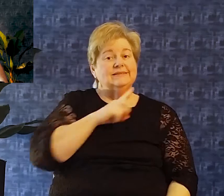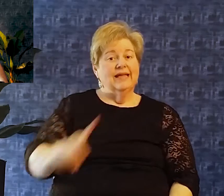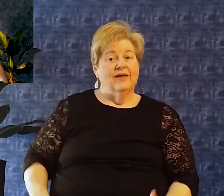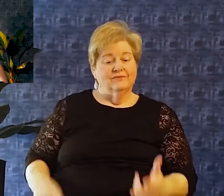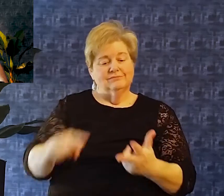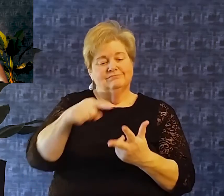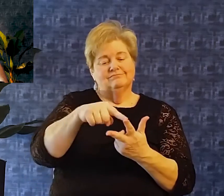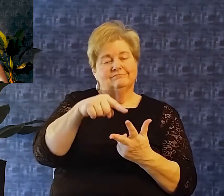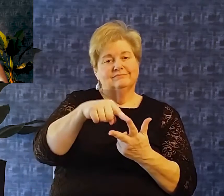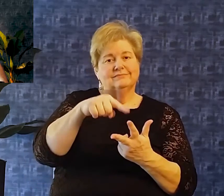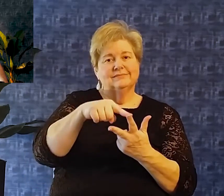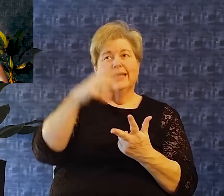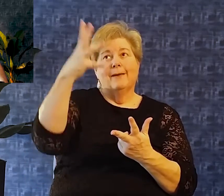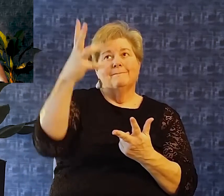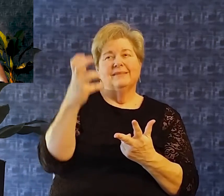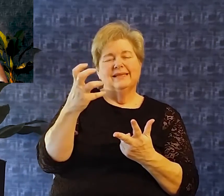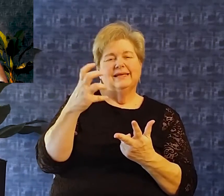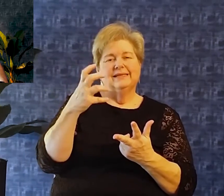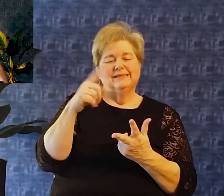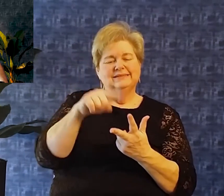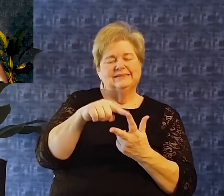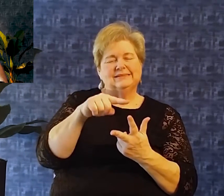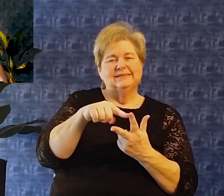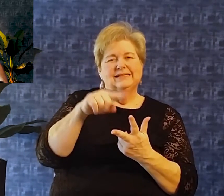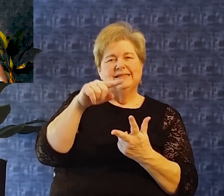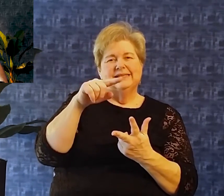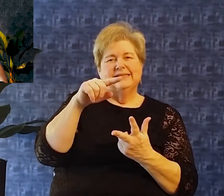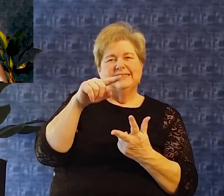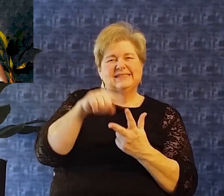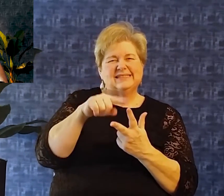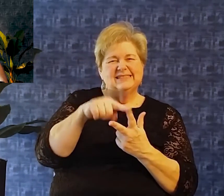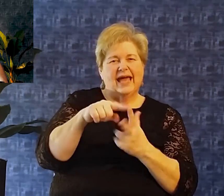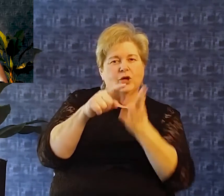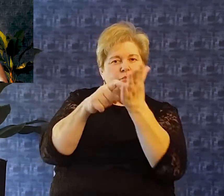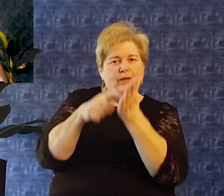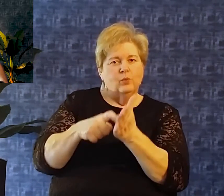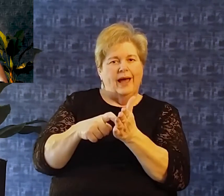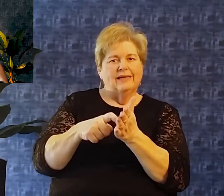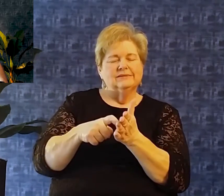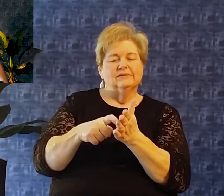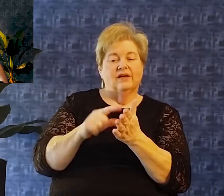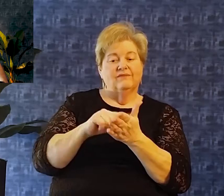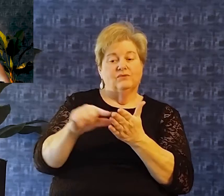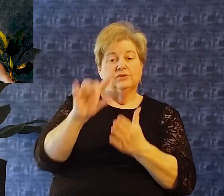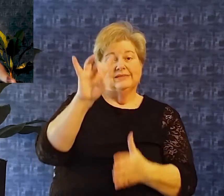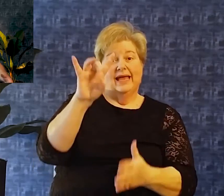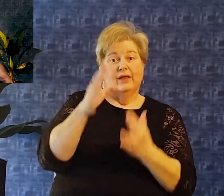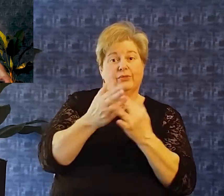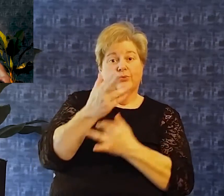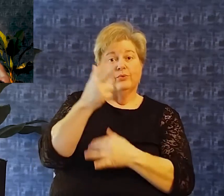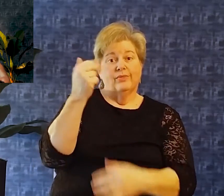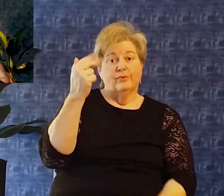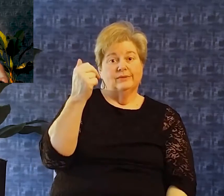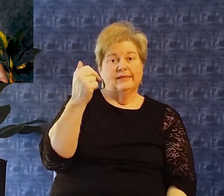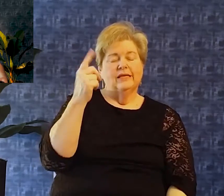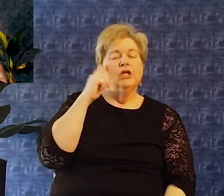david david's second Plea or david's second petition it's found in verses 8 through 13